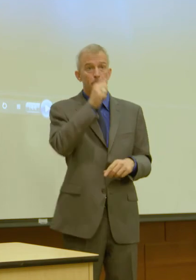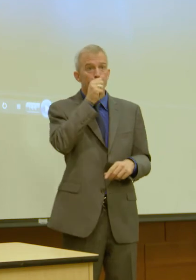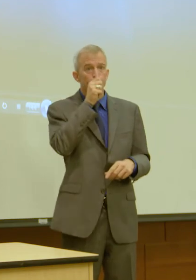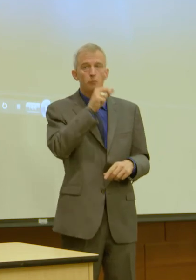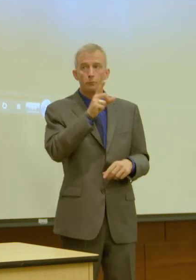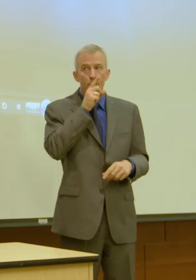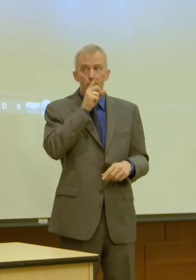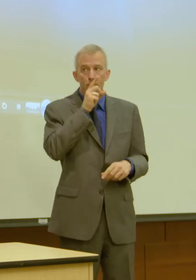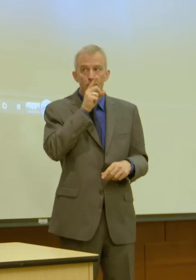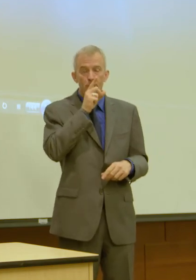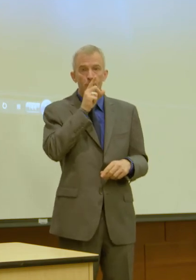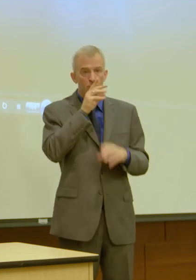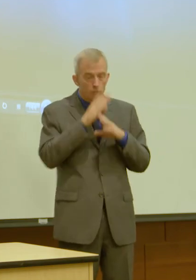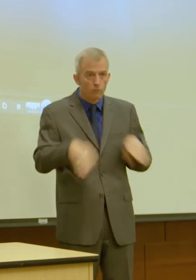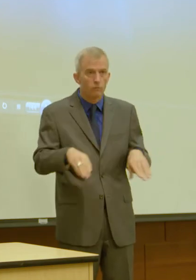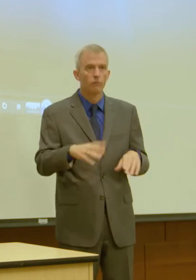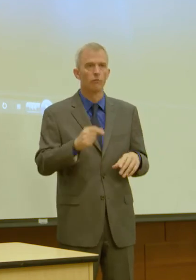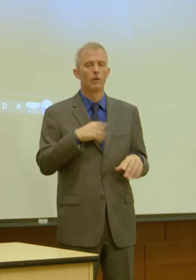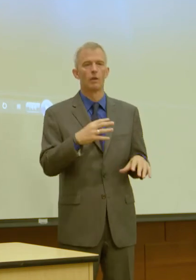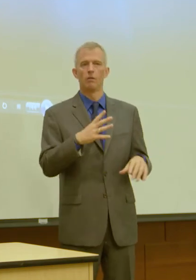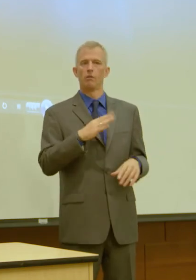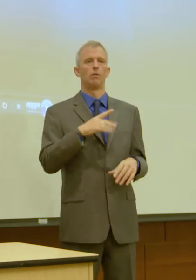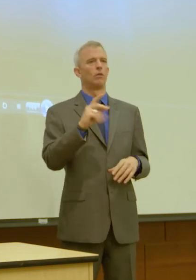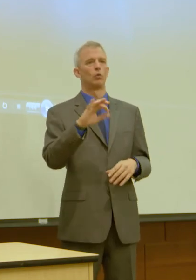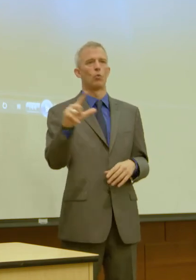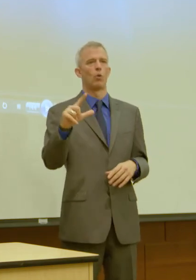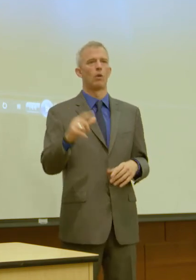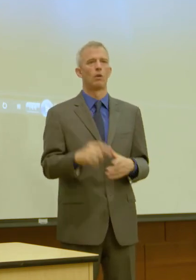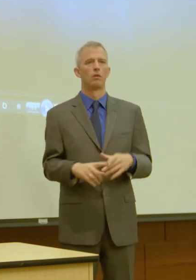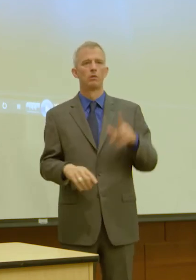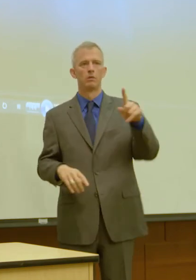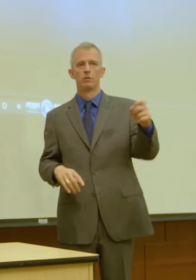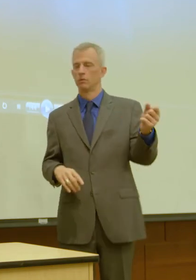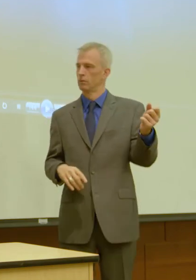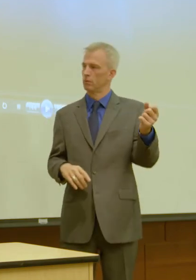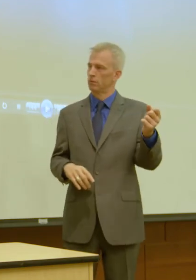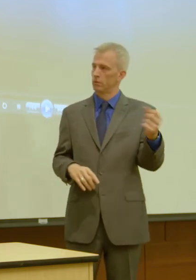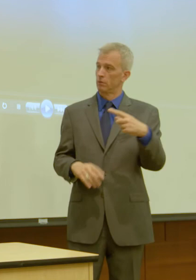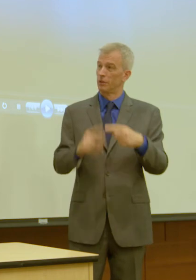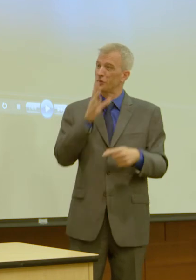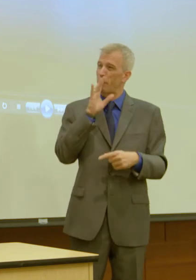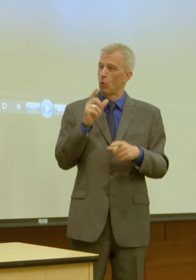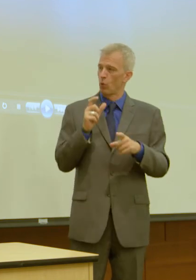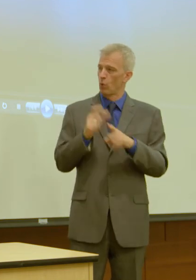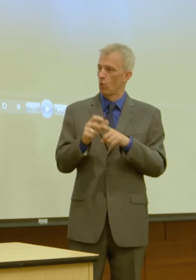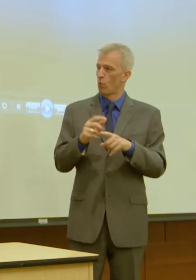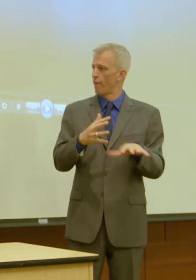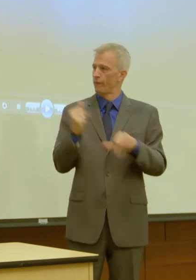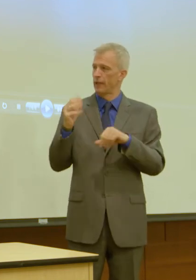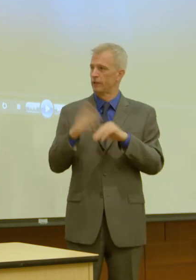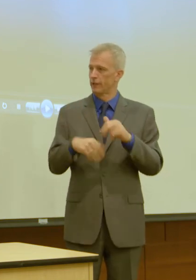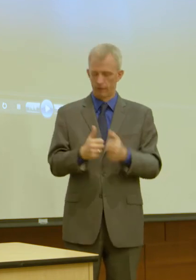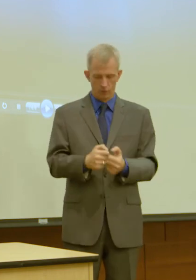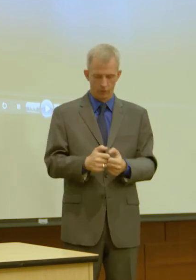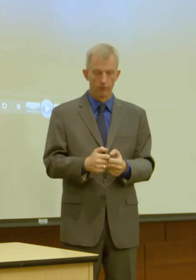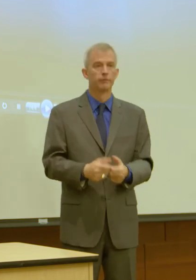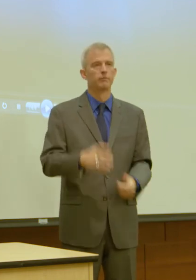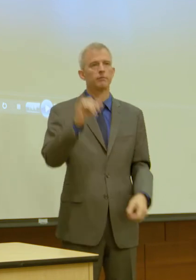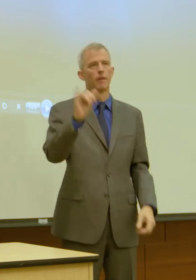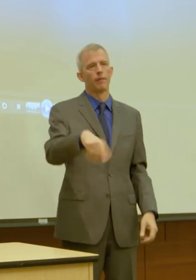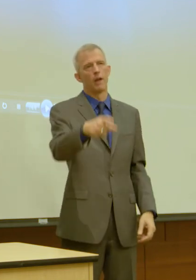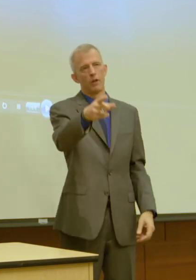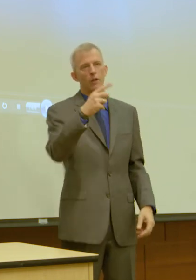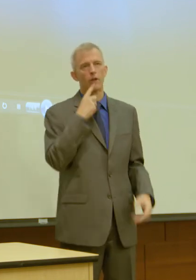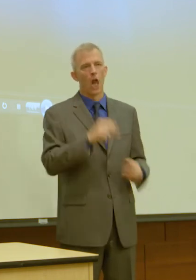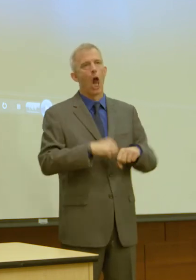fantastic tool. And it's the best that we can do at that point. Spoken words quicker than using your thumbs. See, you said what I said in